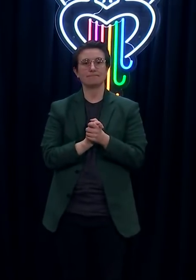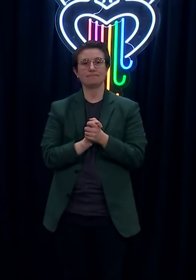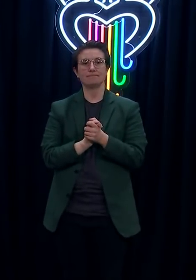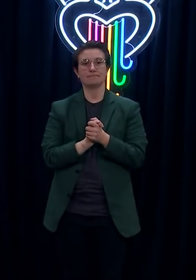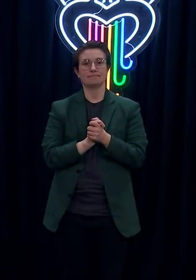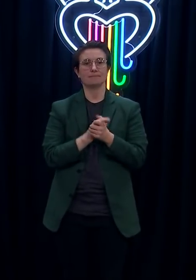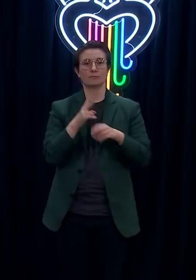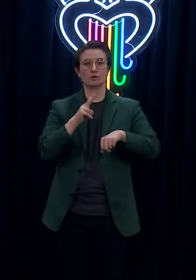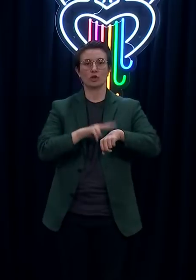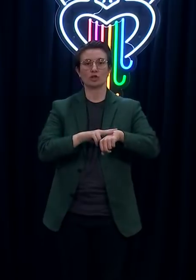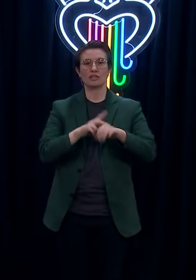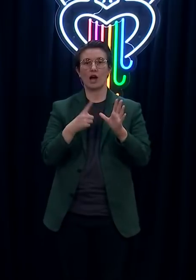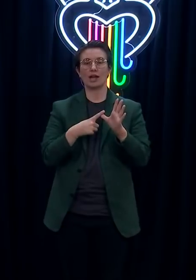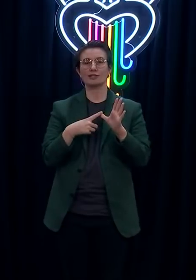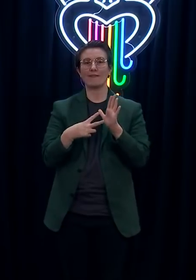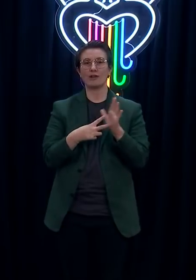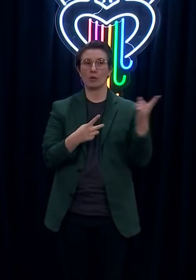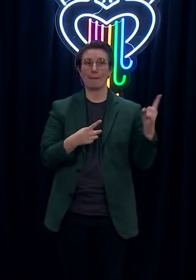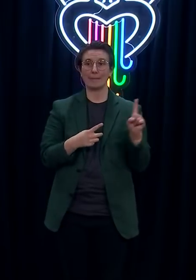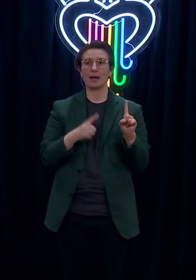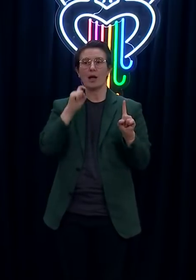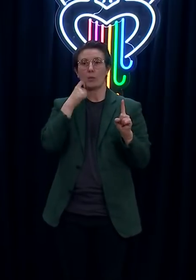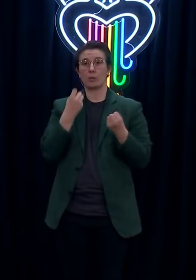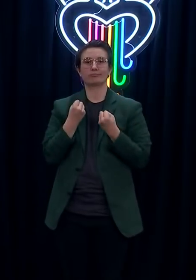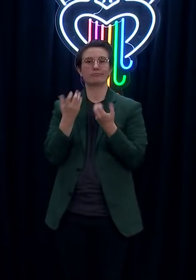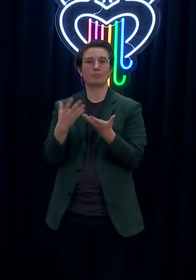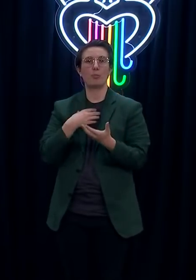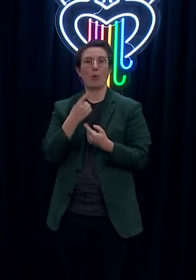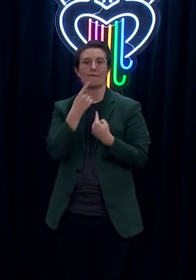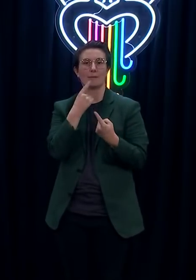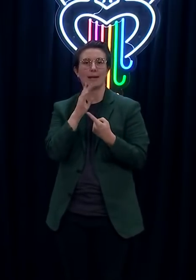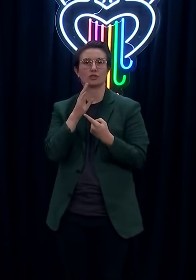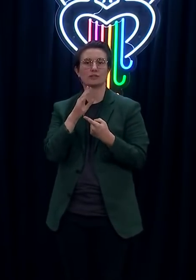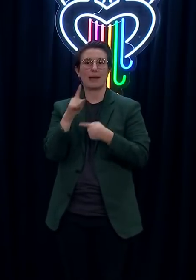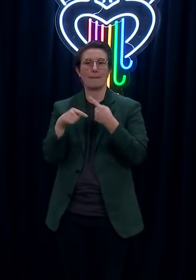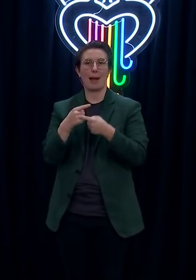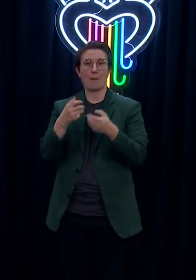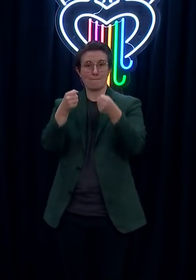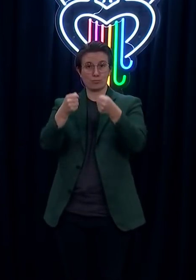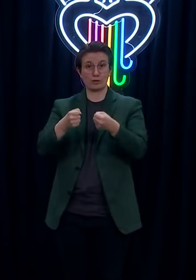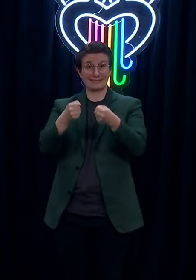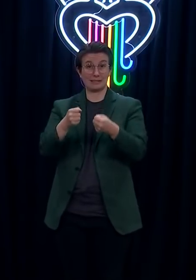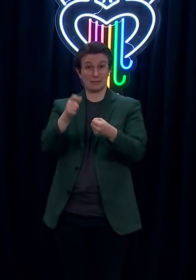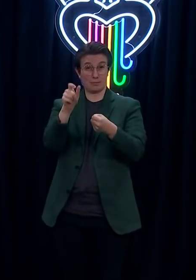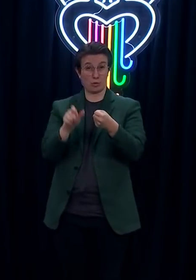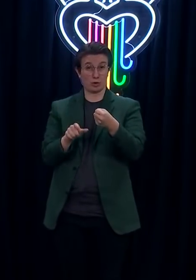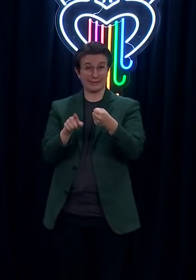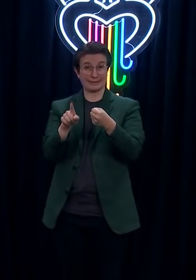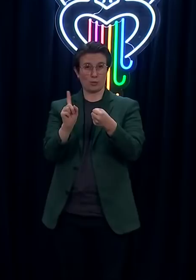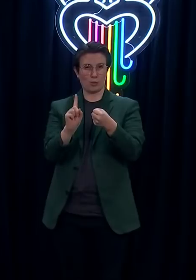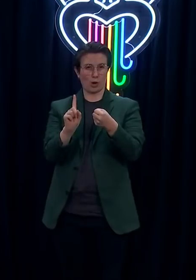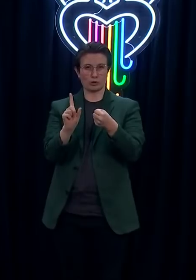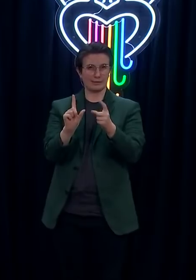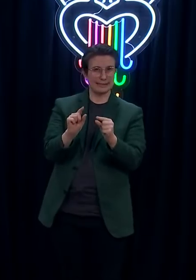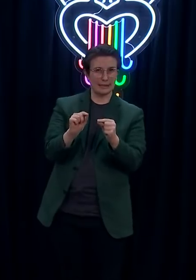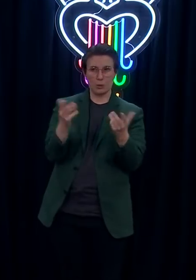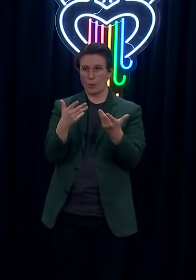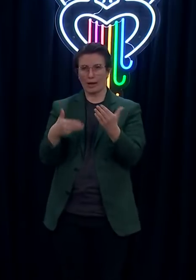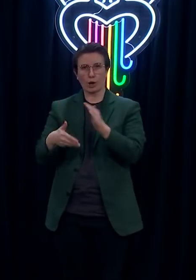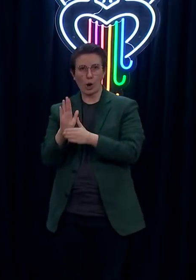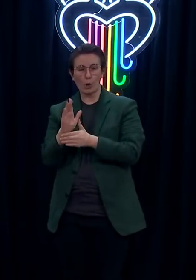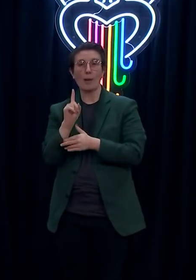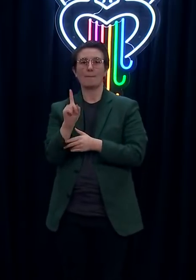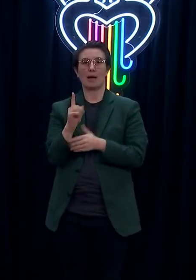information of what we know of the movements of the prison. But again, as I reiterate at this point, there's nothing that has led us to be concerned about